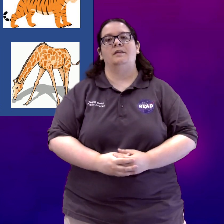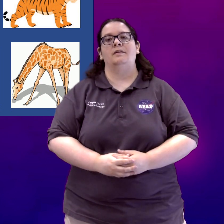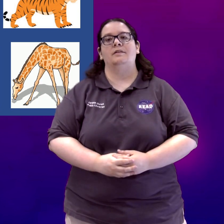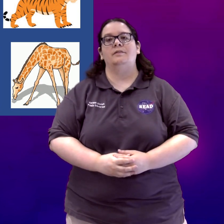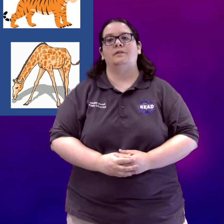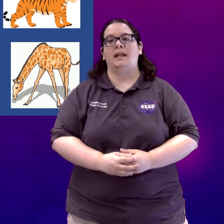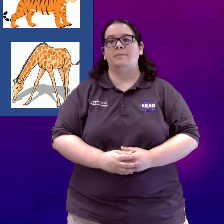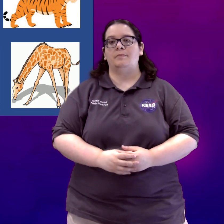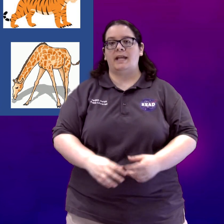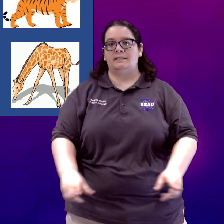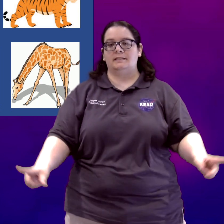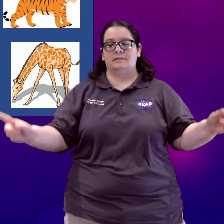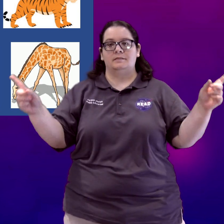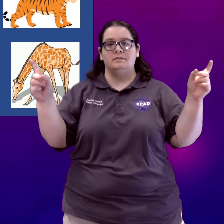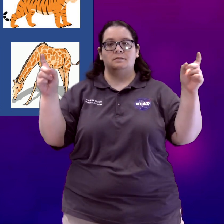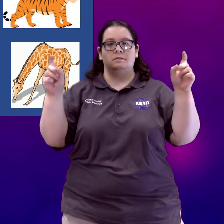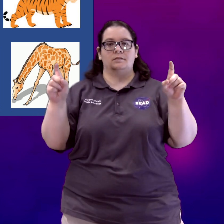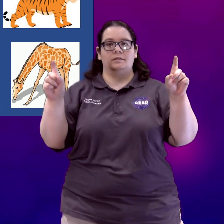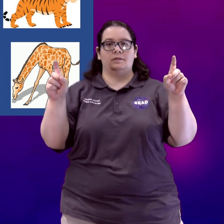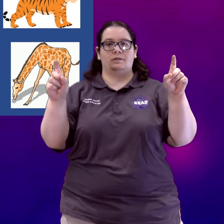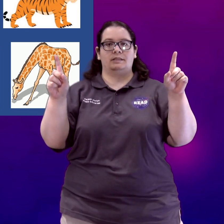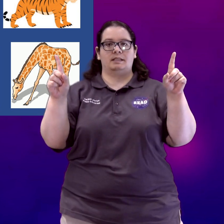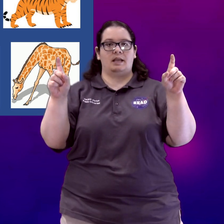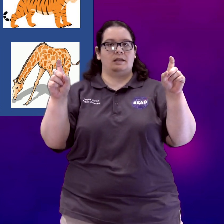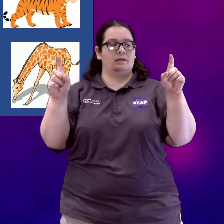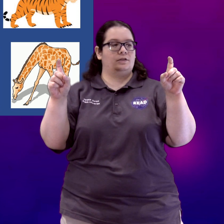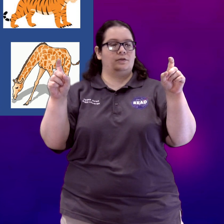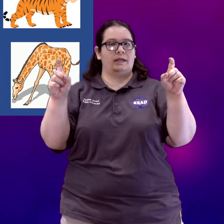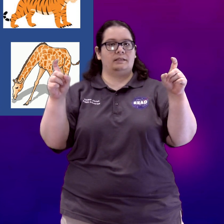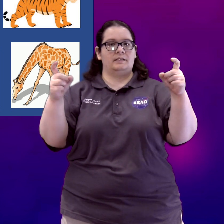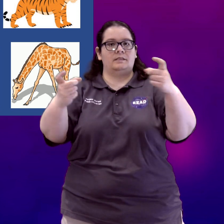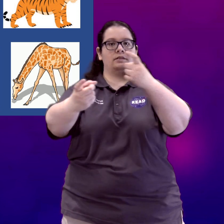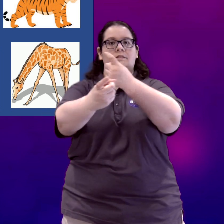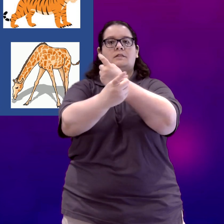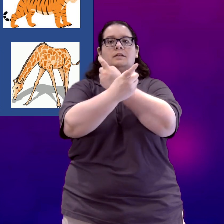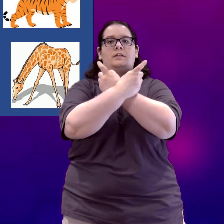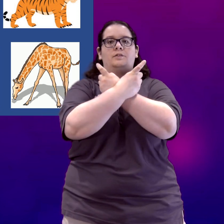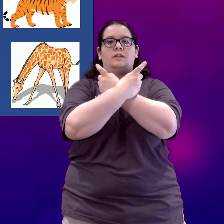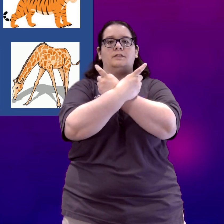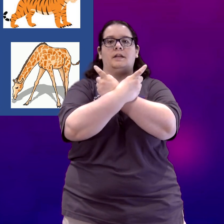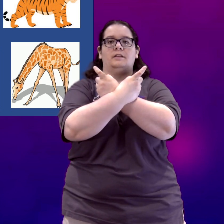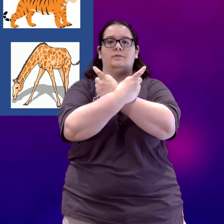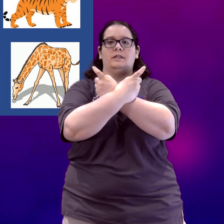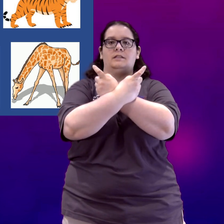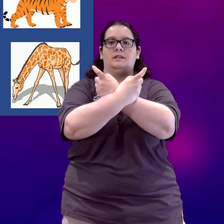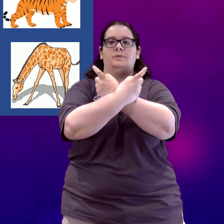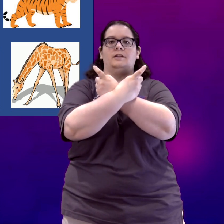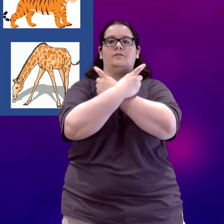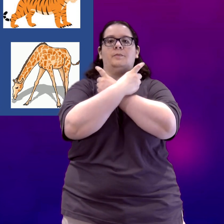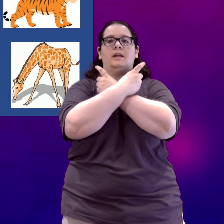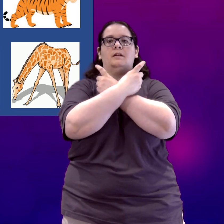For a bat, you're going to take two x's. Again, cross them at the wrist like we did for bear